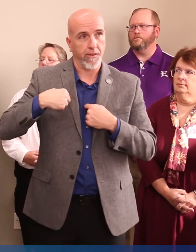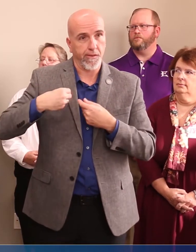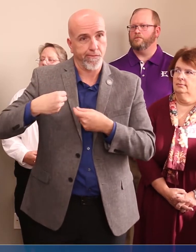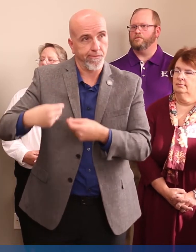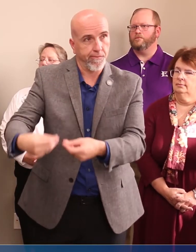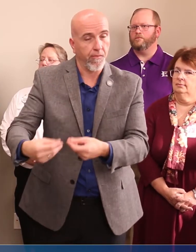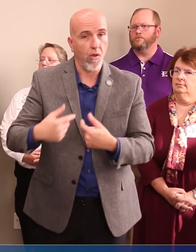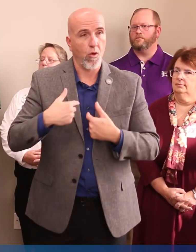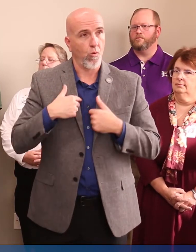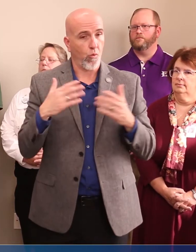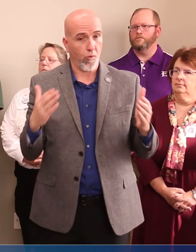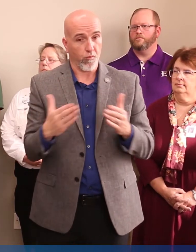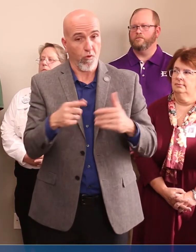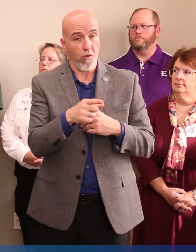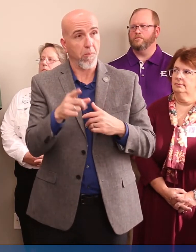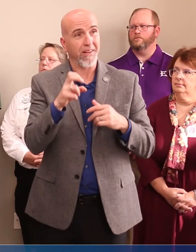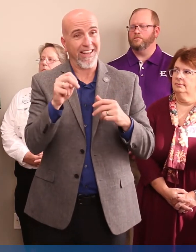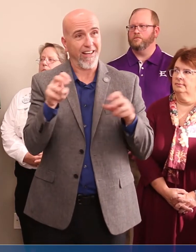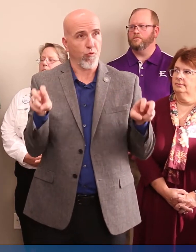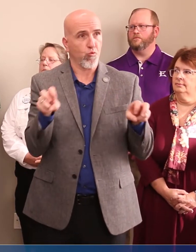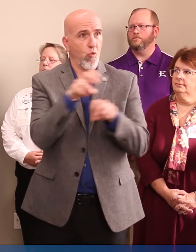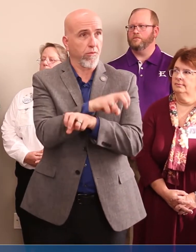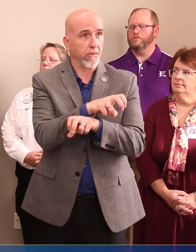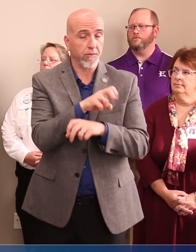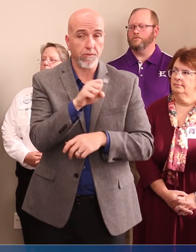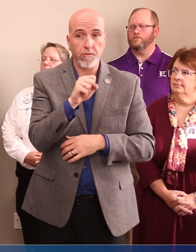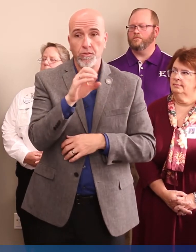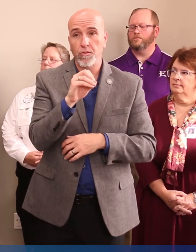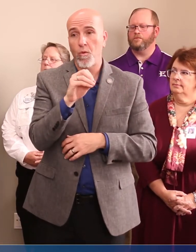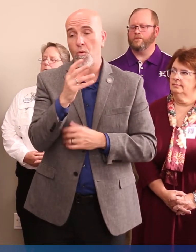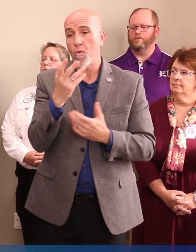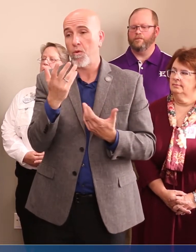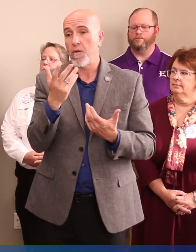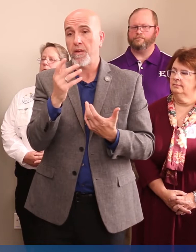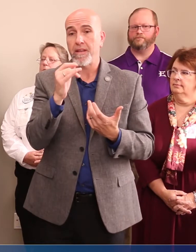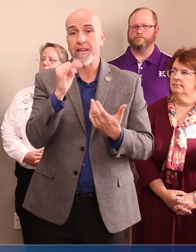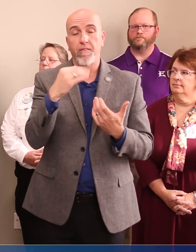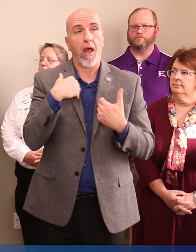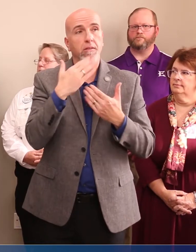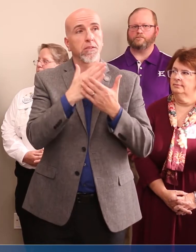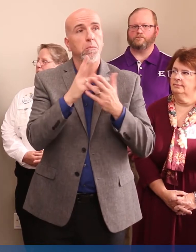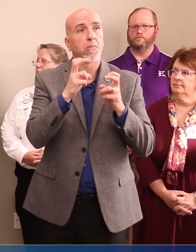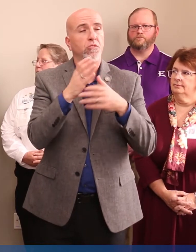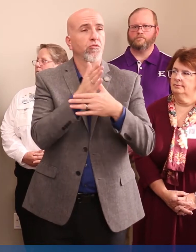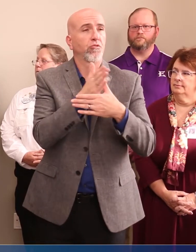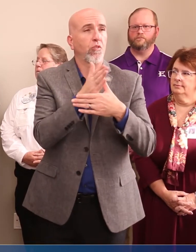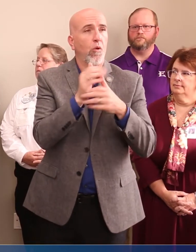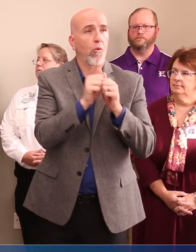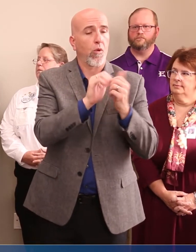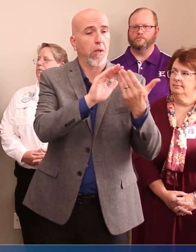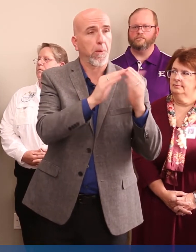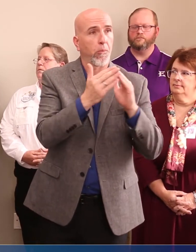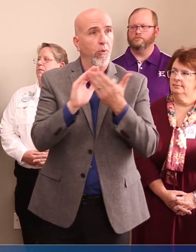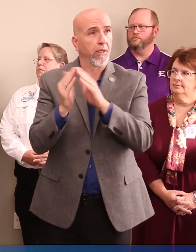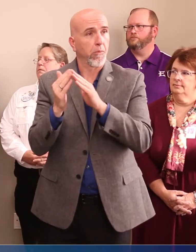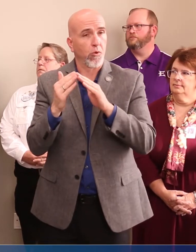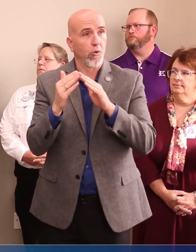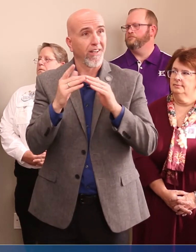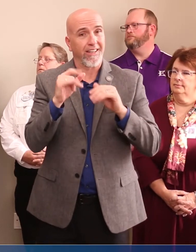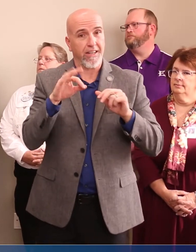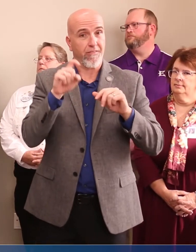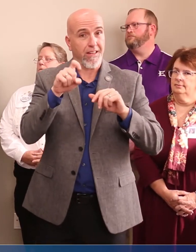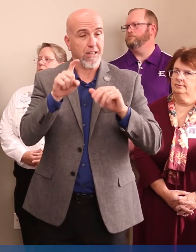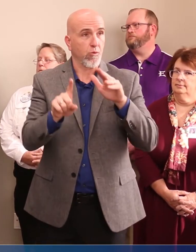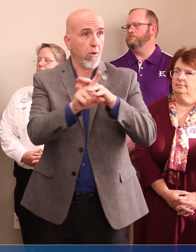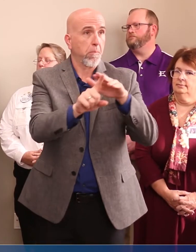charge. We've encouraged them to even cross-link so that there's some sharing between community to community community. As the